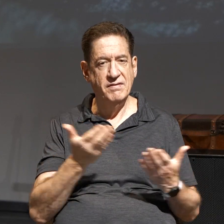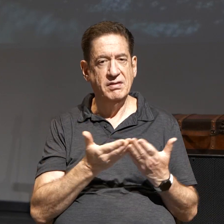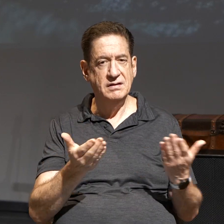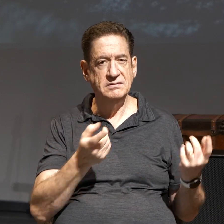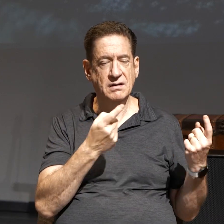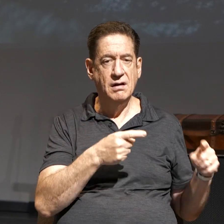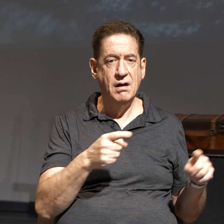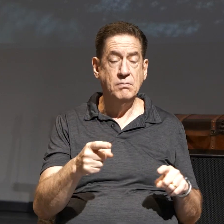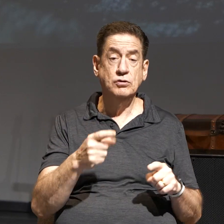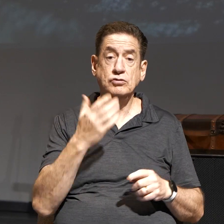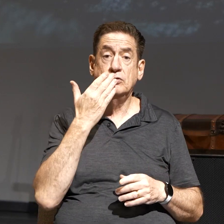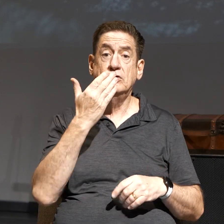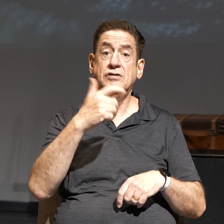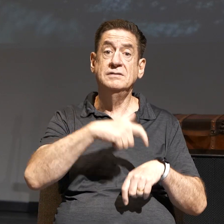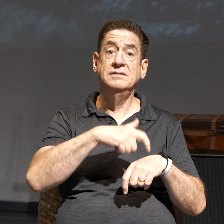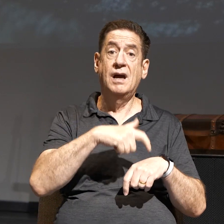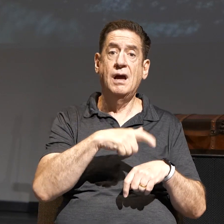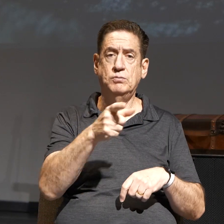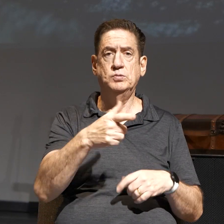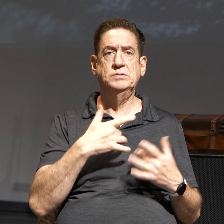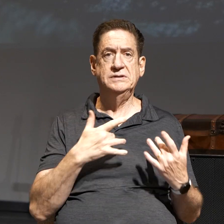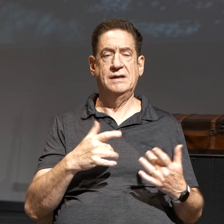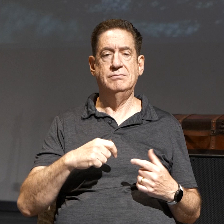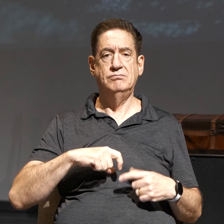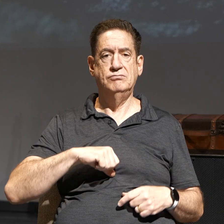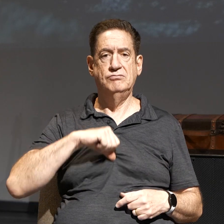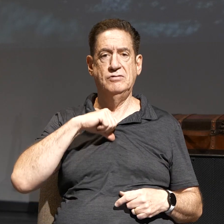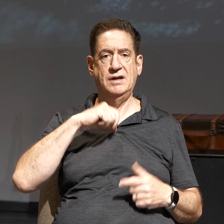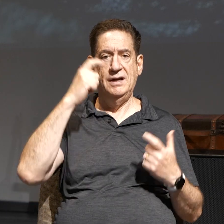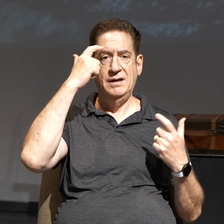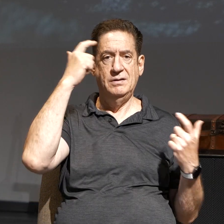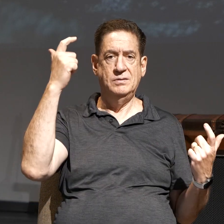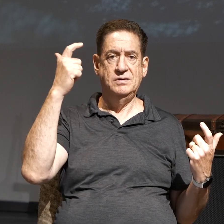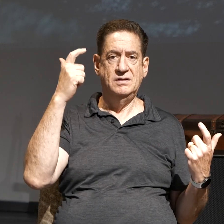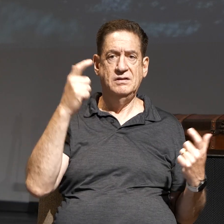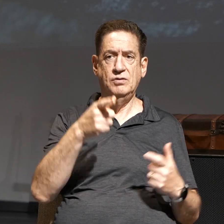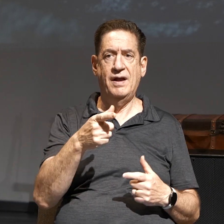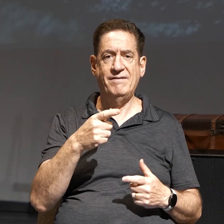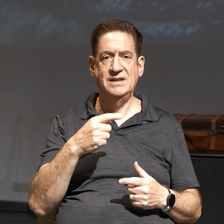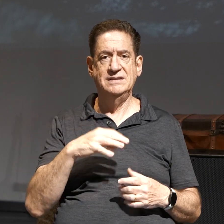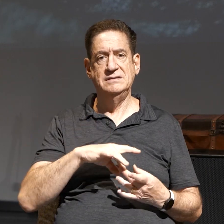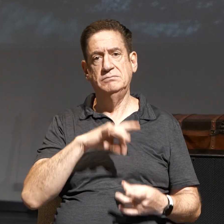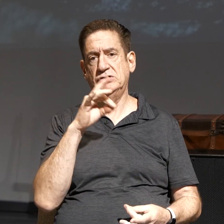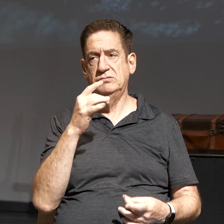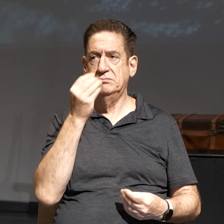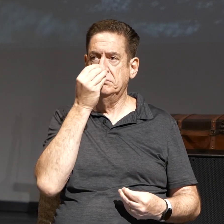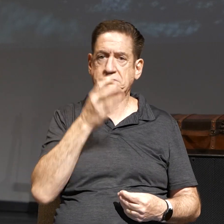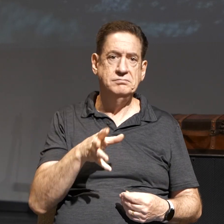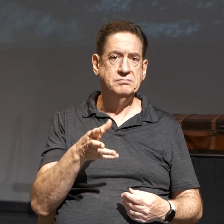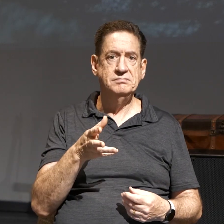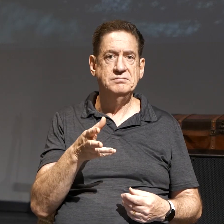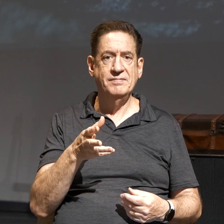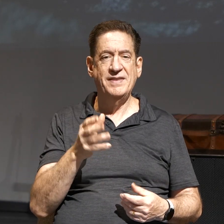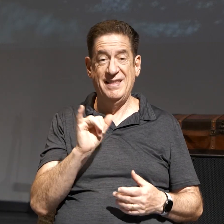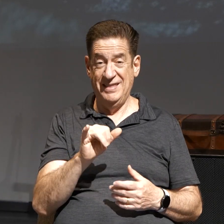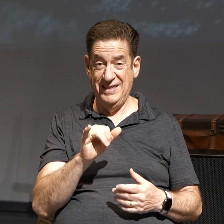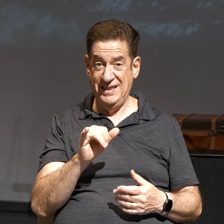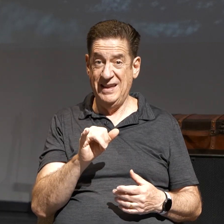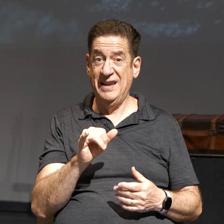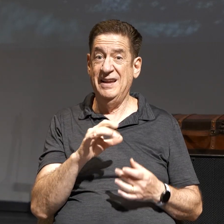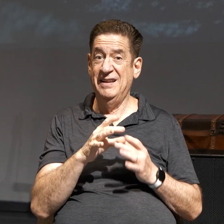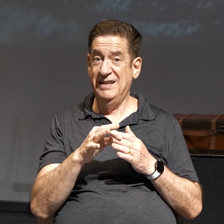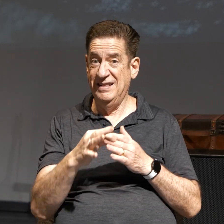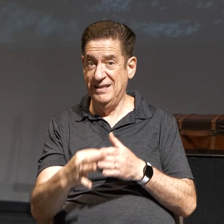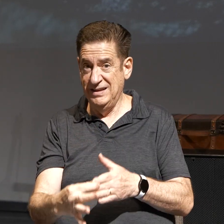And so in good times, you become proud. You have spiritual indifference. In bad times, will lead to discouragement and despair.